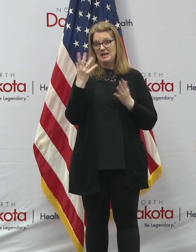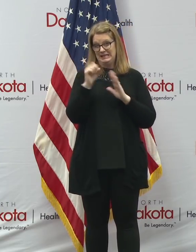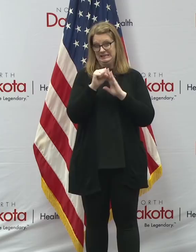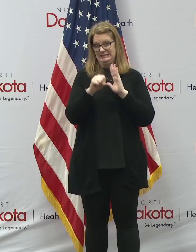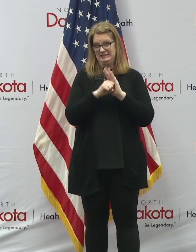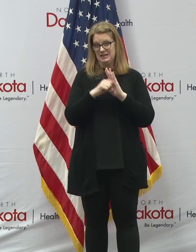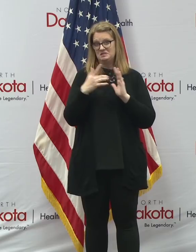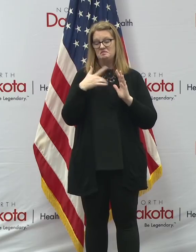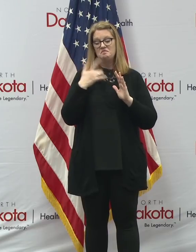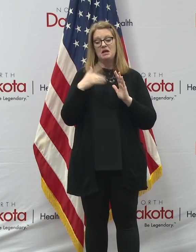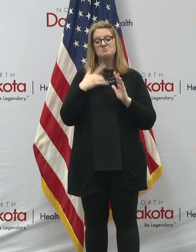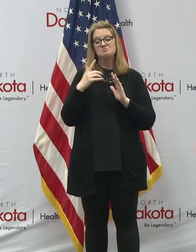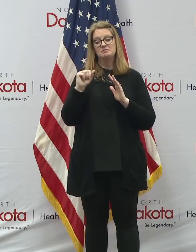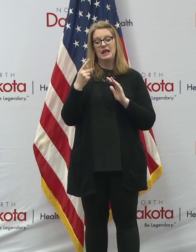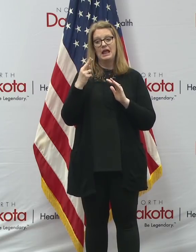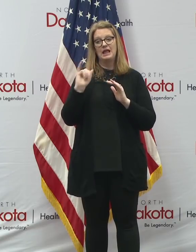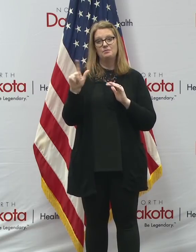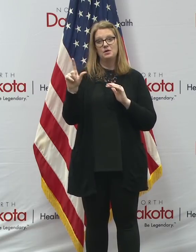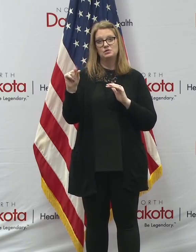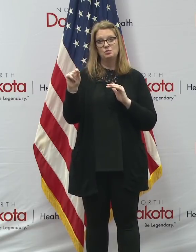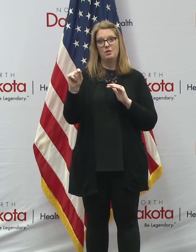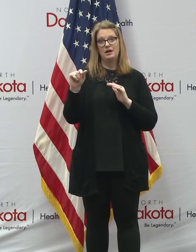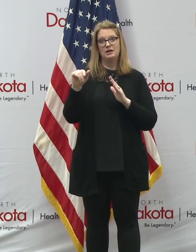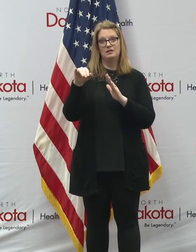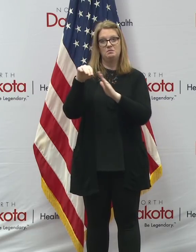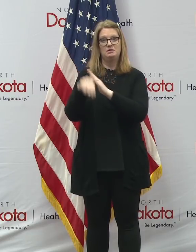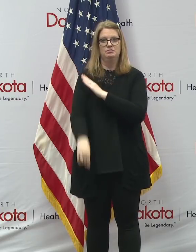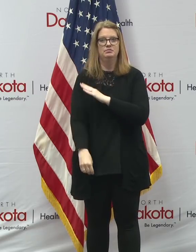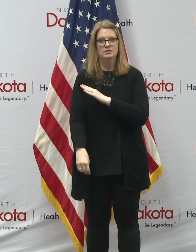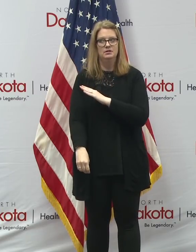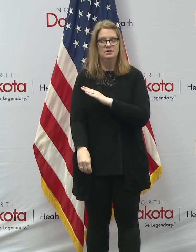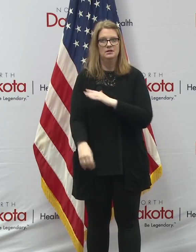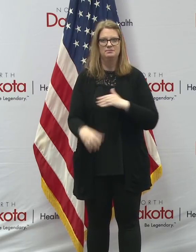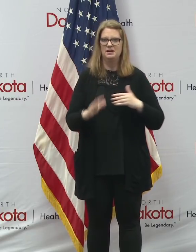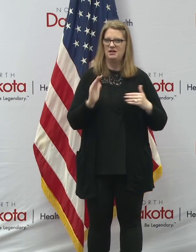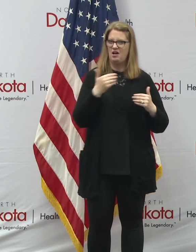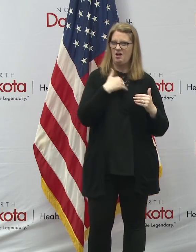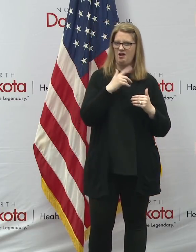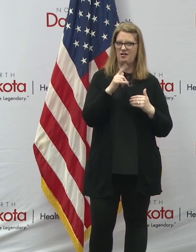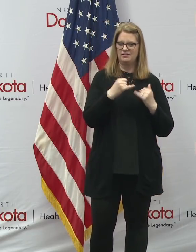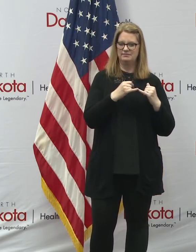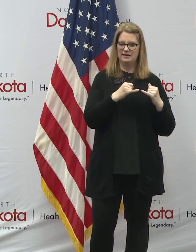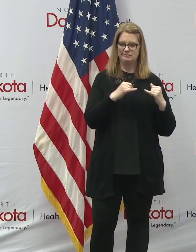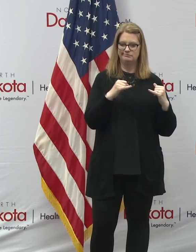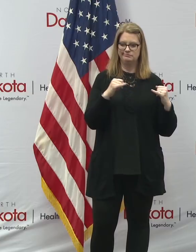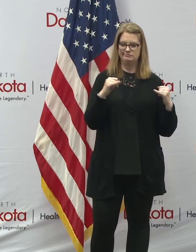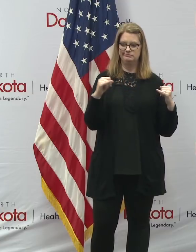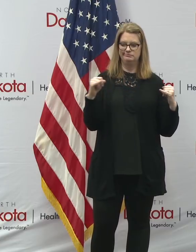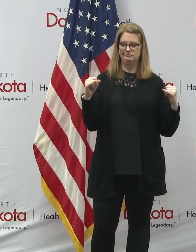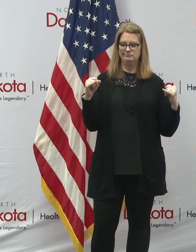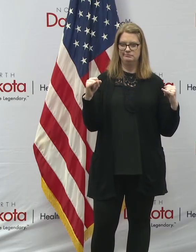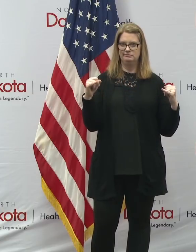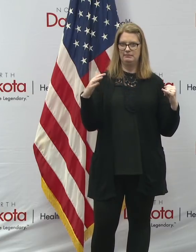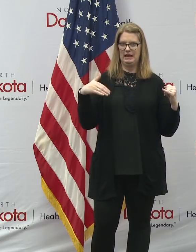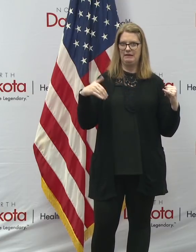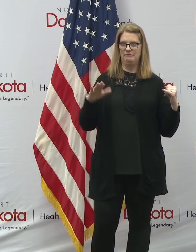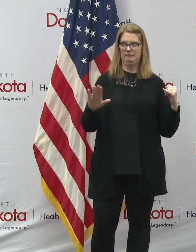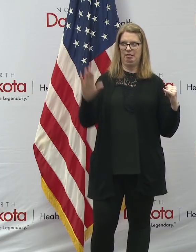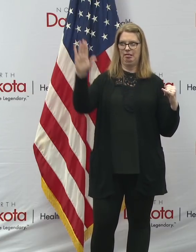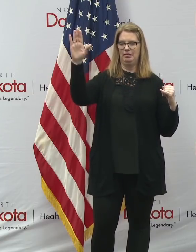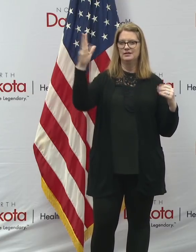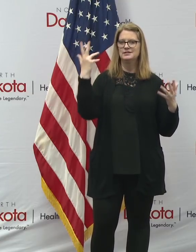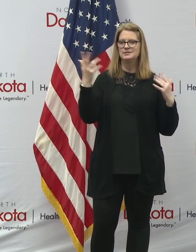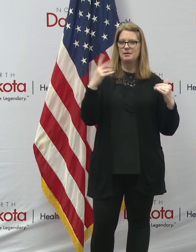by April 20th. And our line is so flat that we haven't even started up yet. And so we may have a flatter, longer